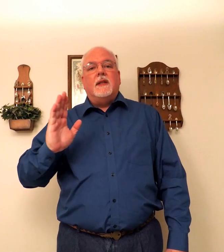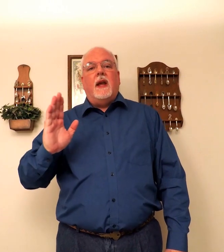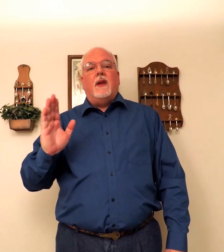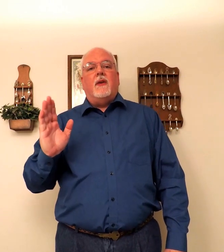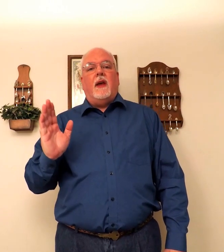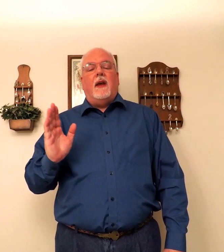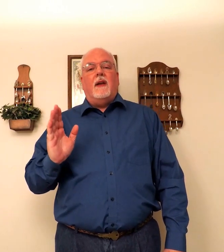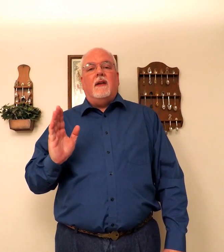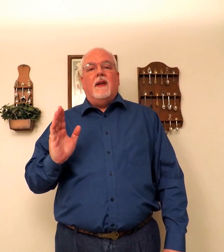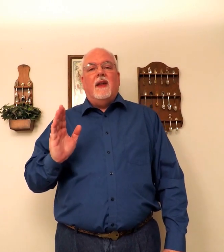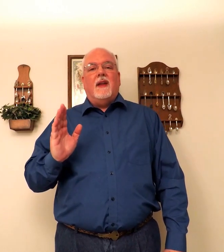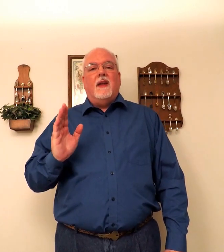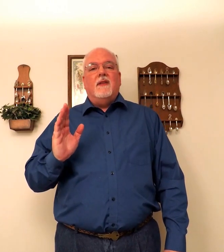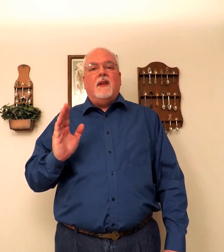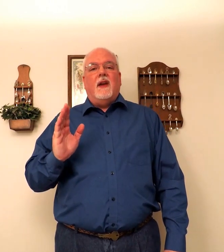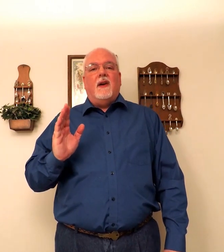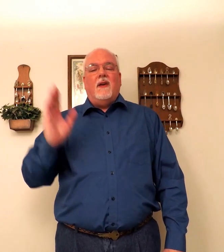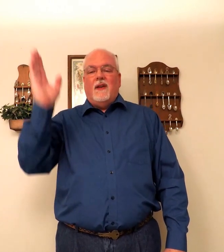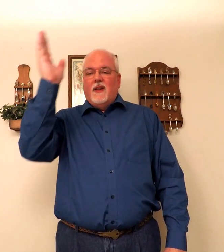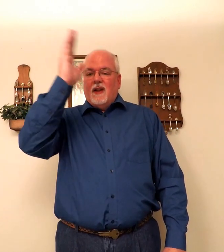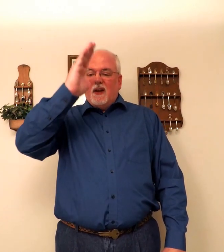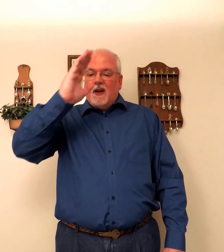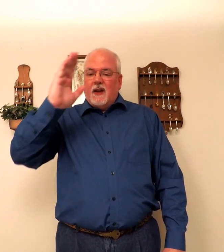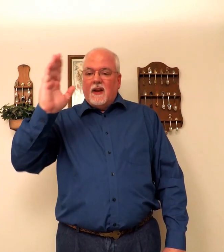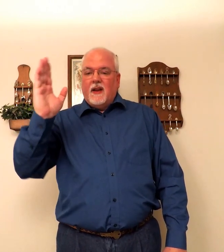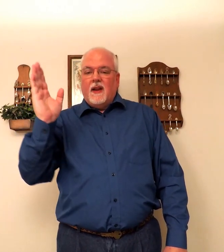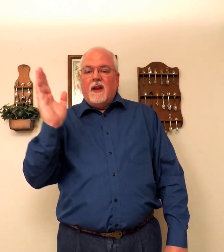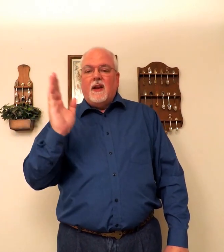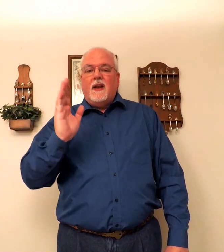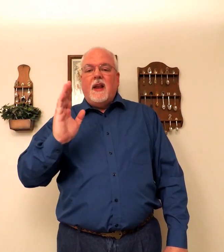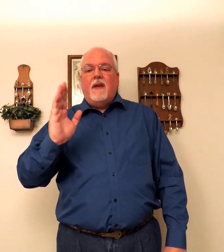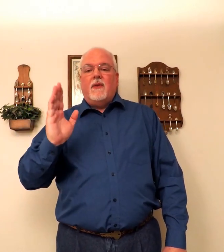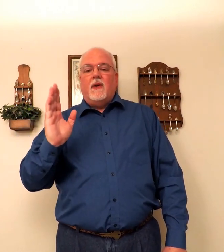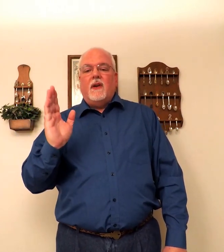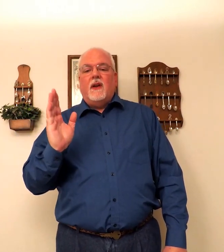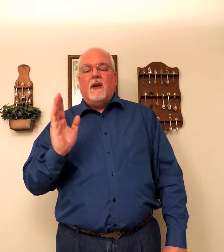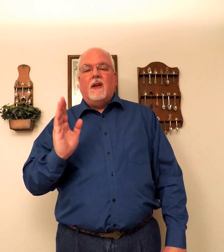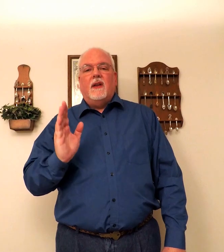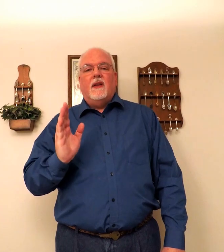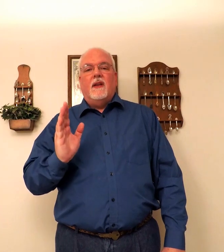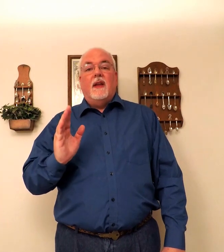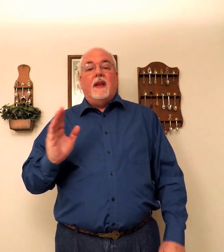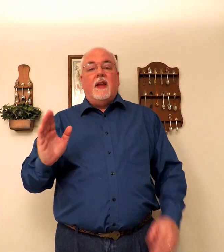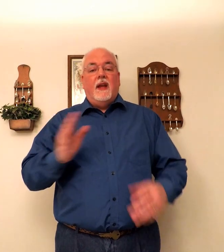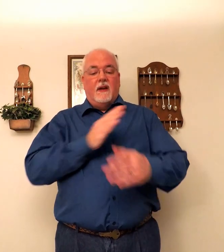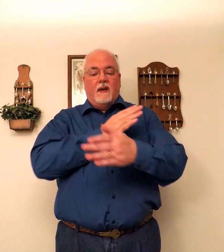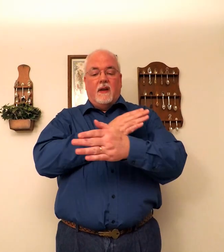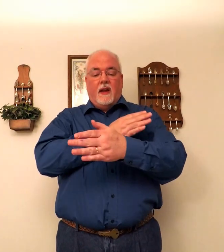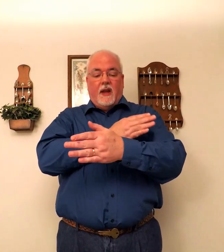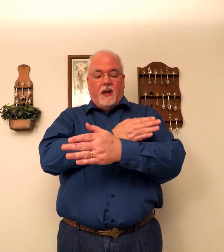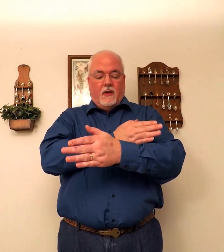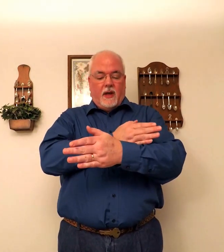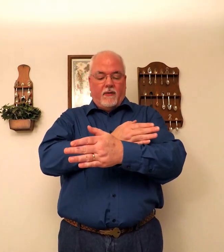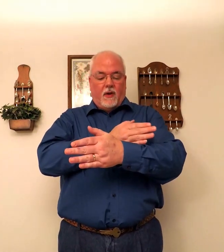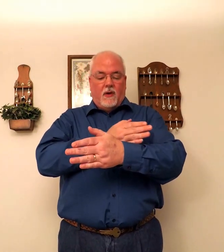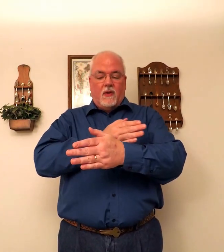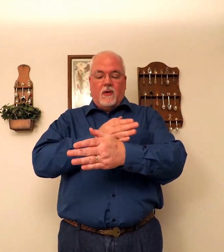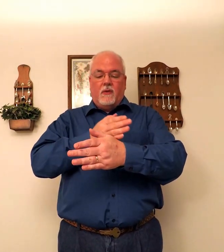snake your hand. In the air. Never. End. You just have a long